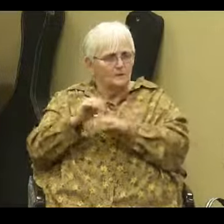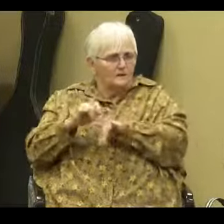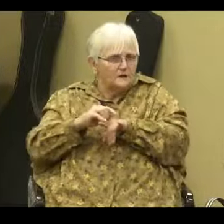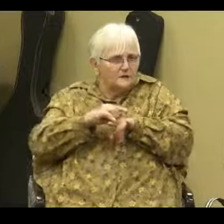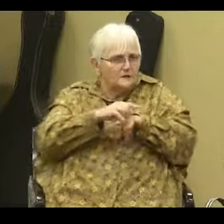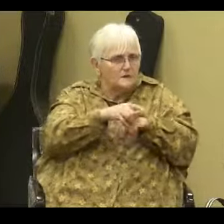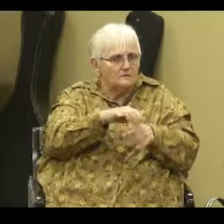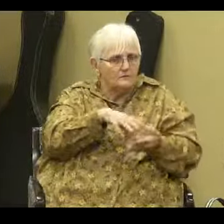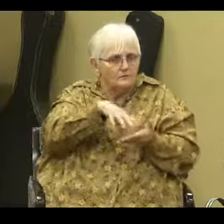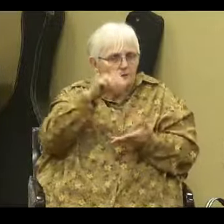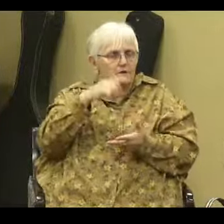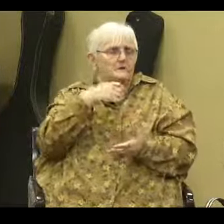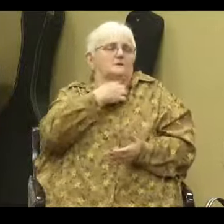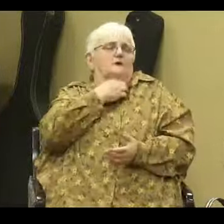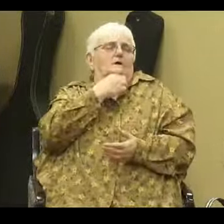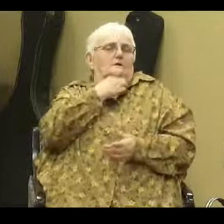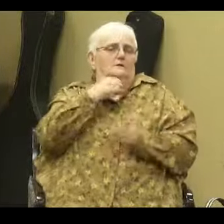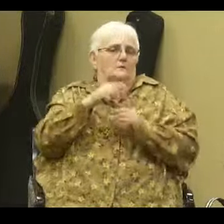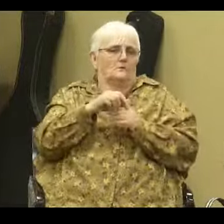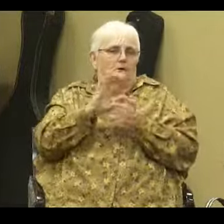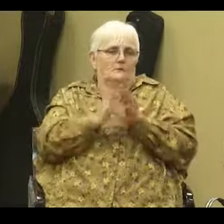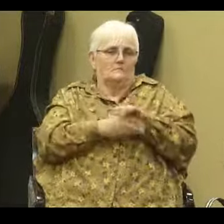riches choke the word and he becomes unfruitful.